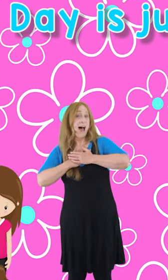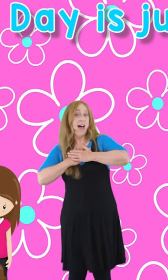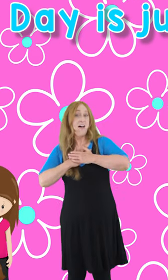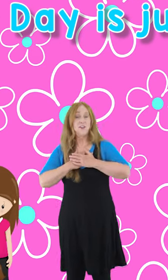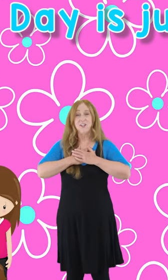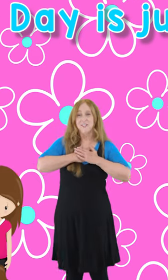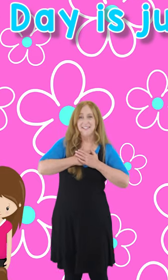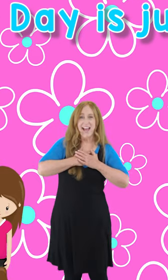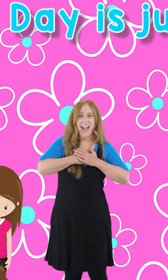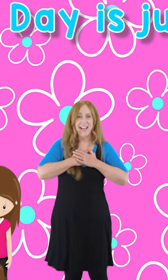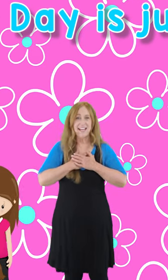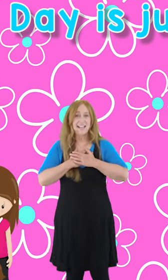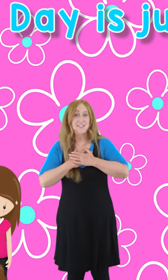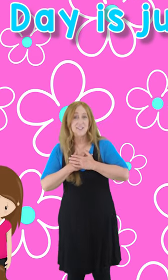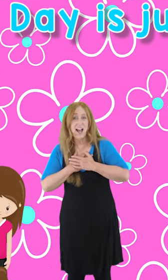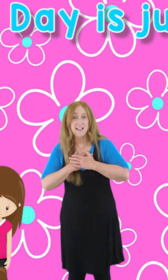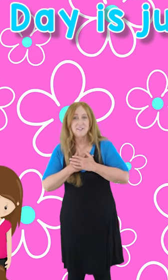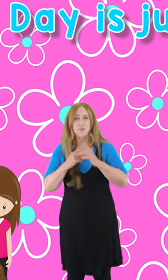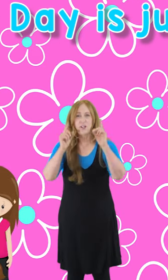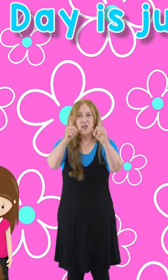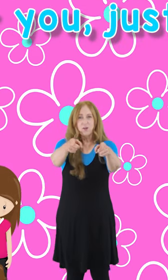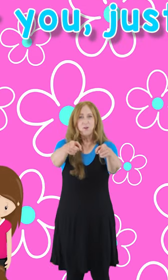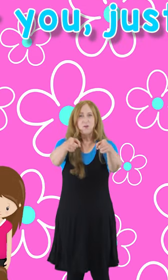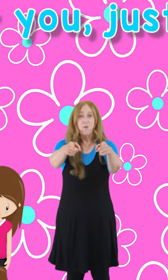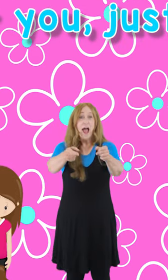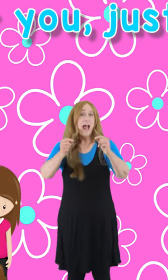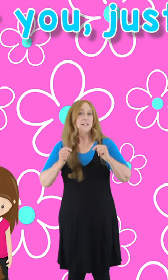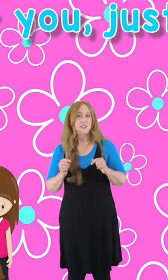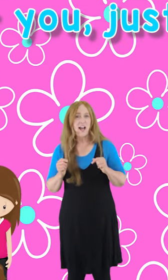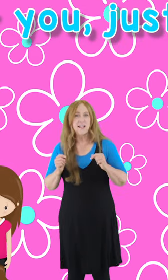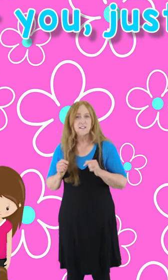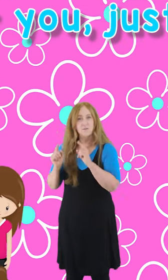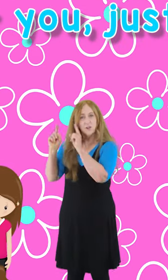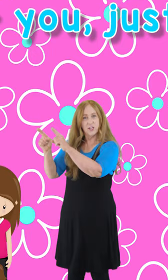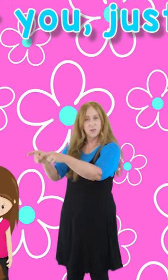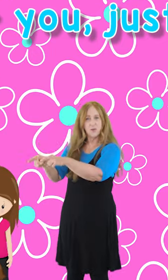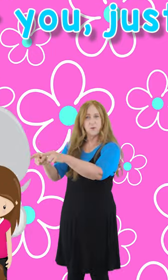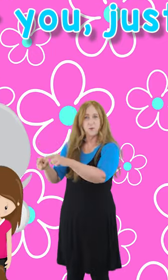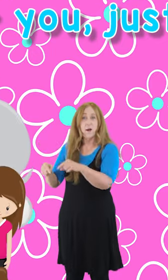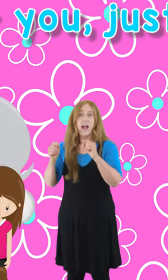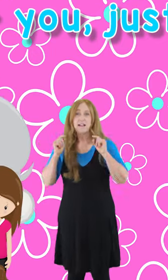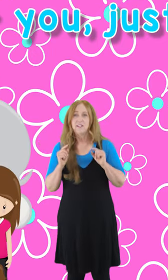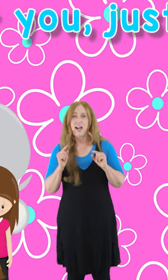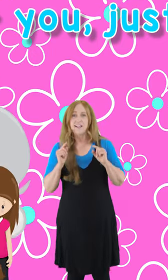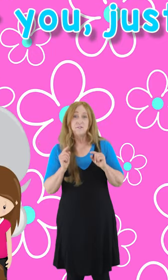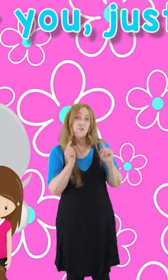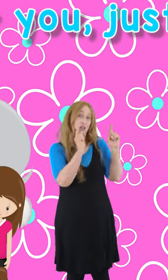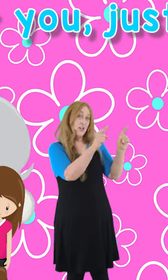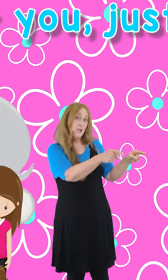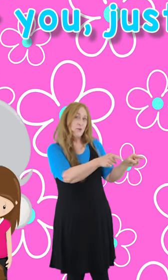Mother's Day is just for you, just for you, just for you.